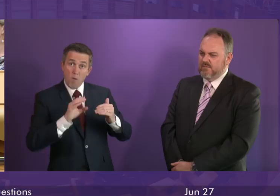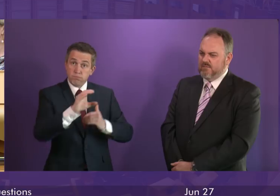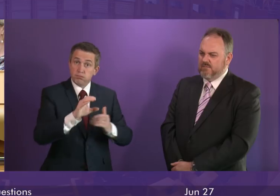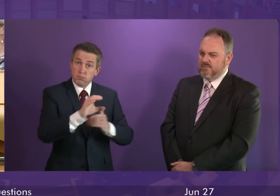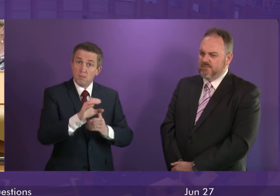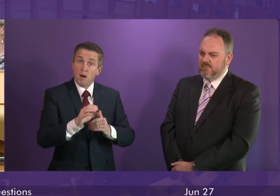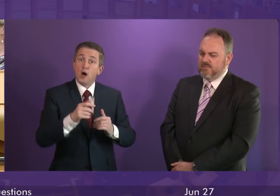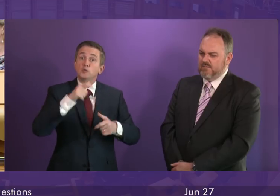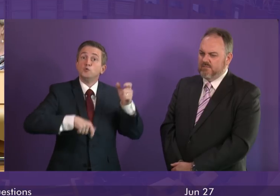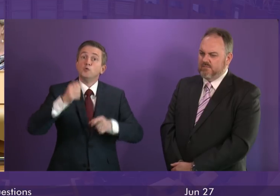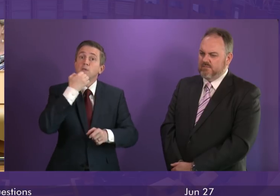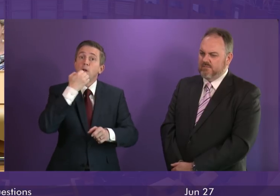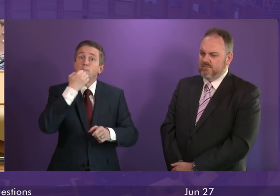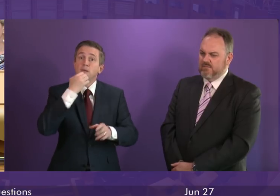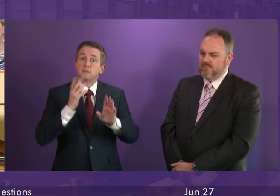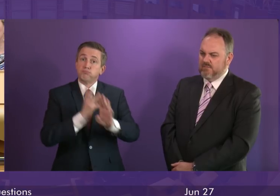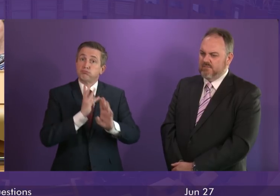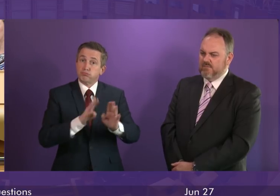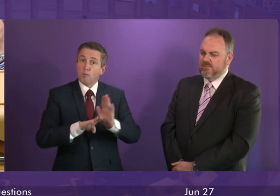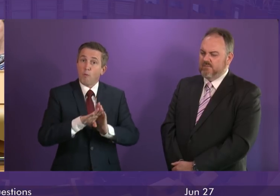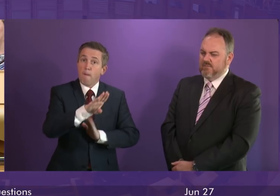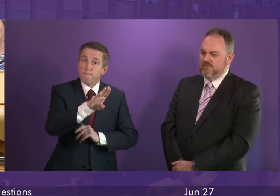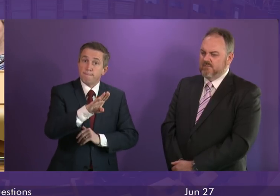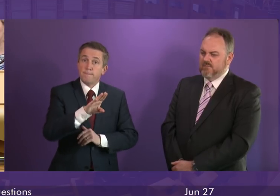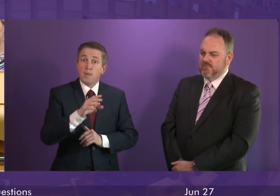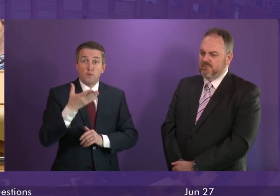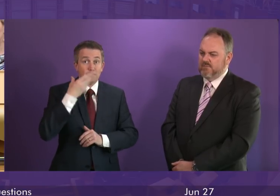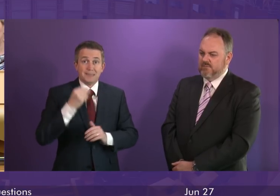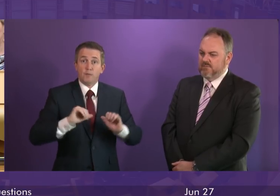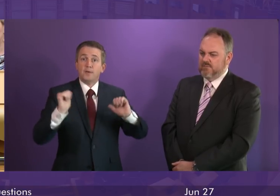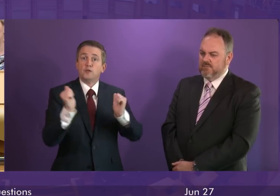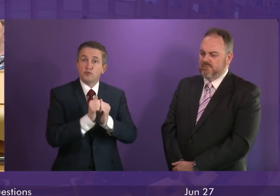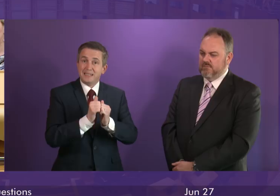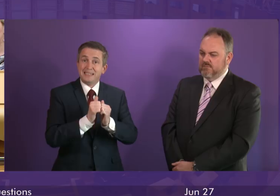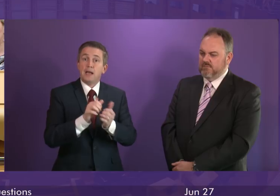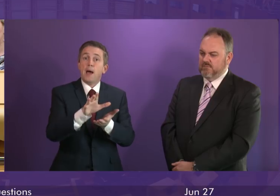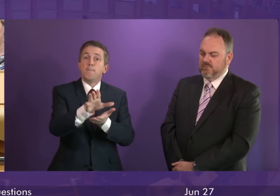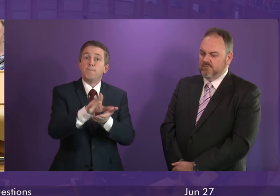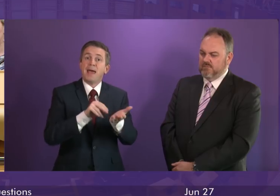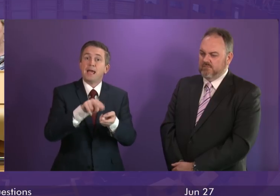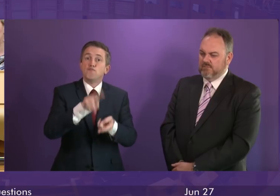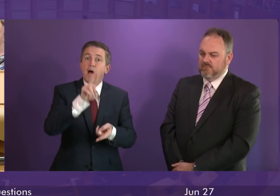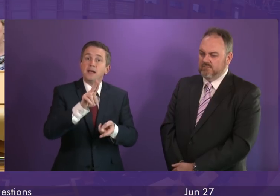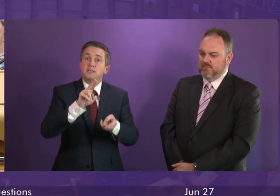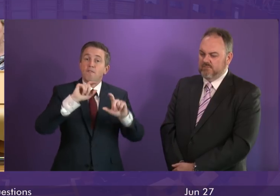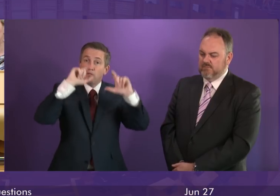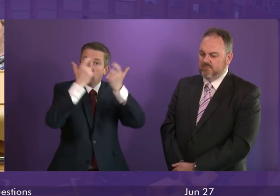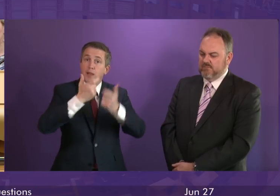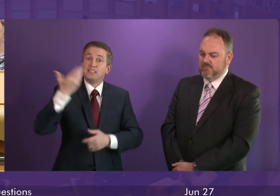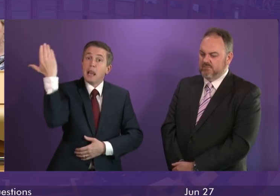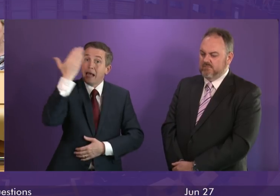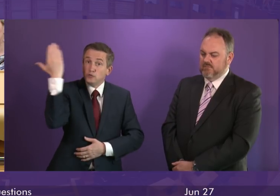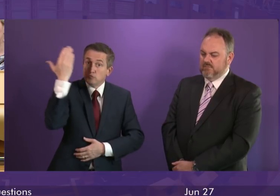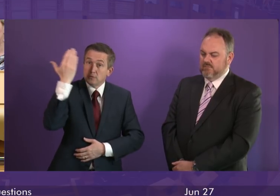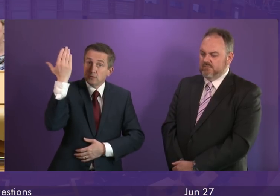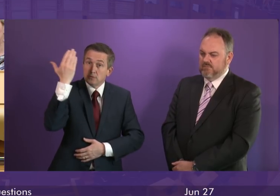at our colleges. And, of course, there has just, I m pleased to say, been an agreement around a pay rise for college lecturers as well, which